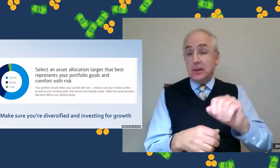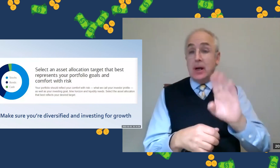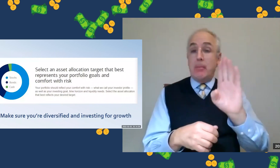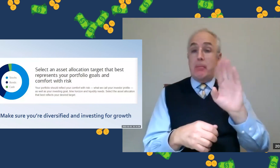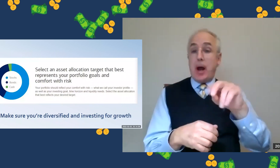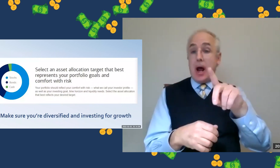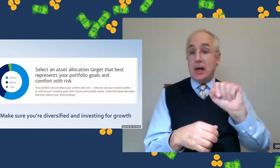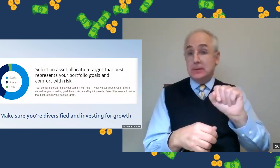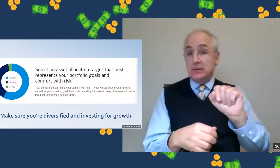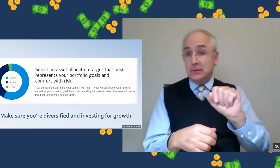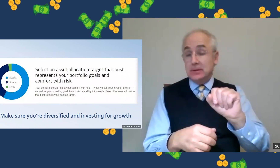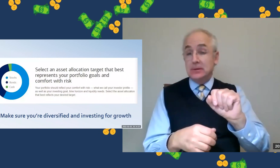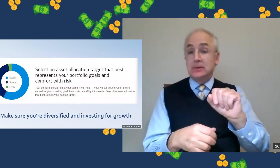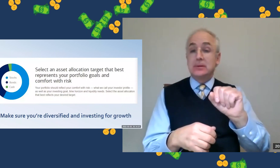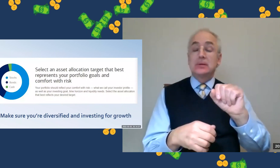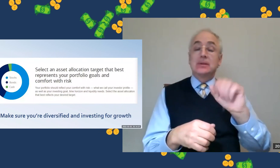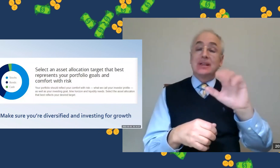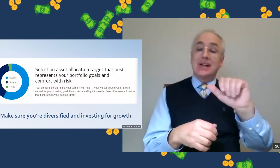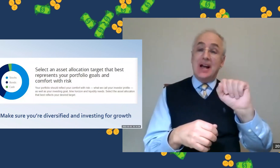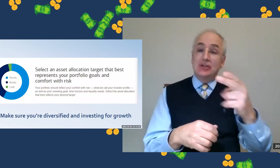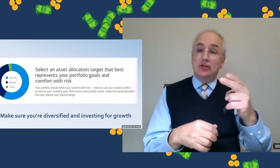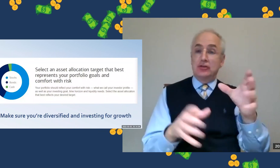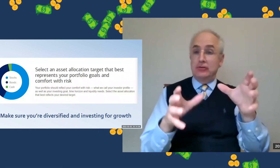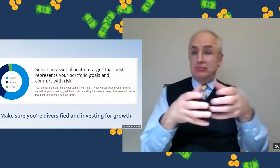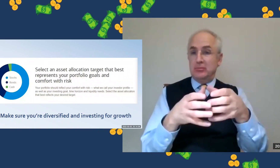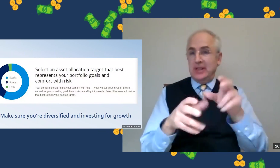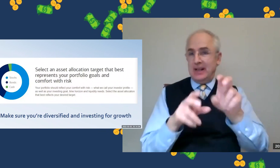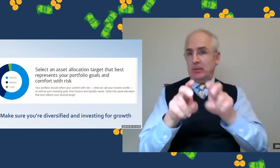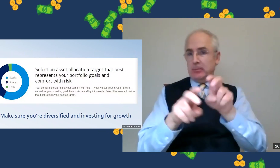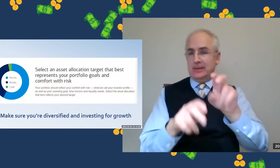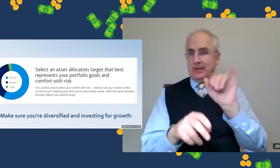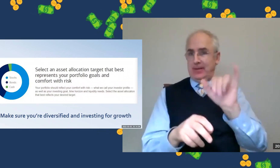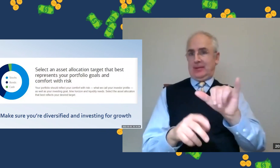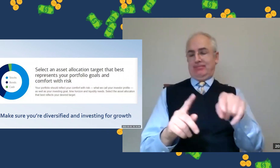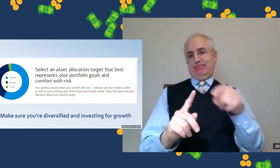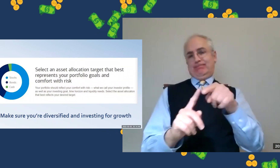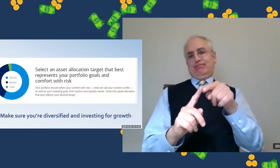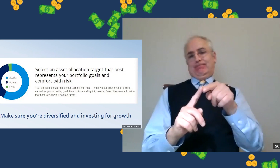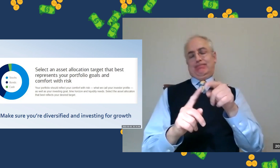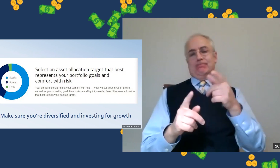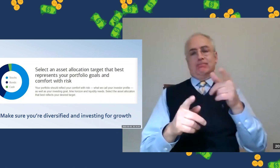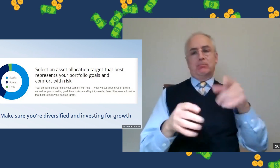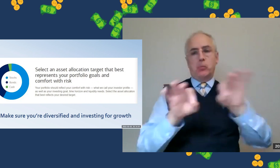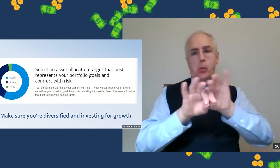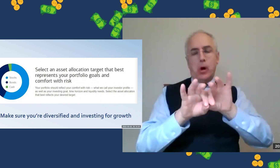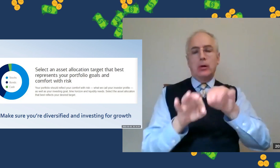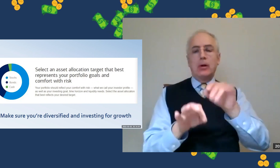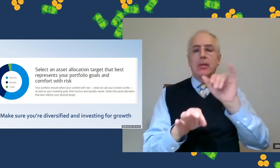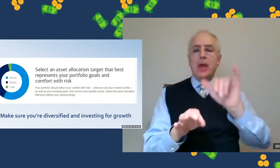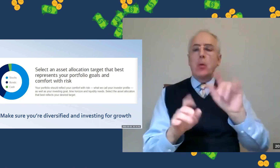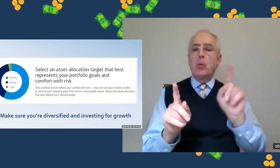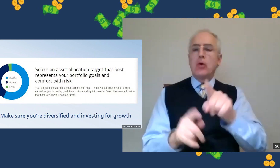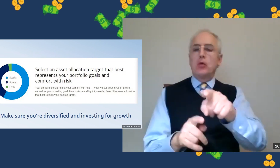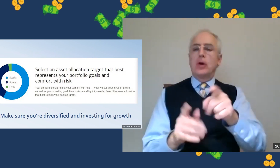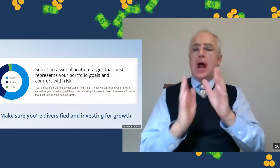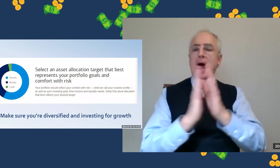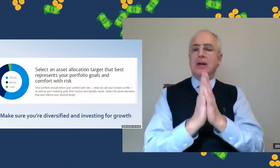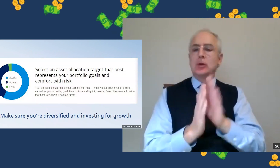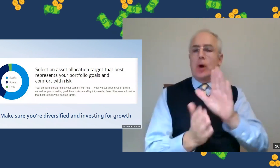stocks, it could be bonds, it could be cash. There's a variety of different investments